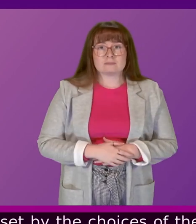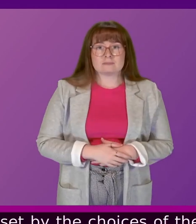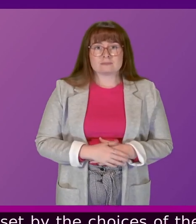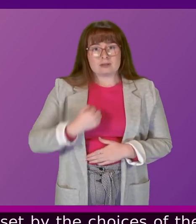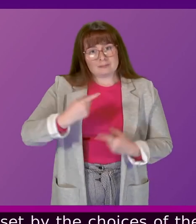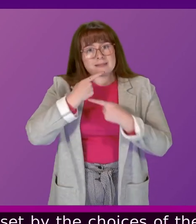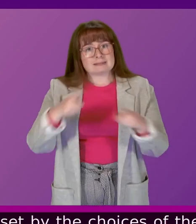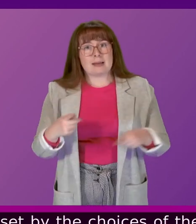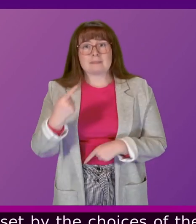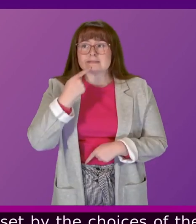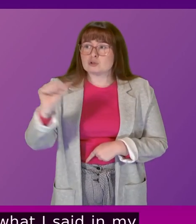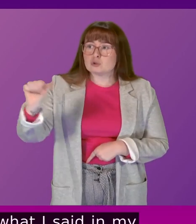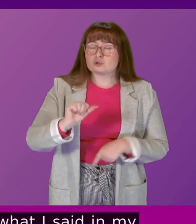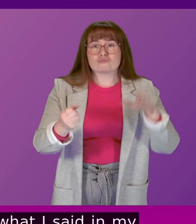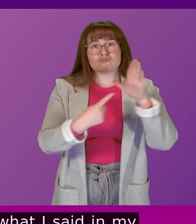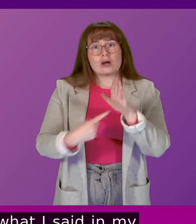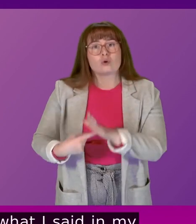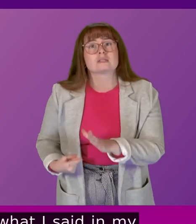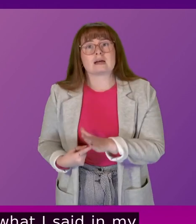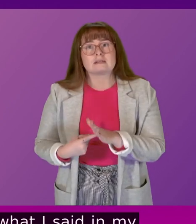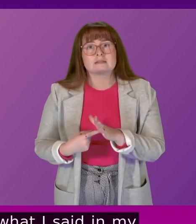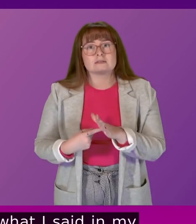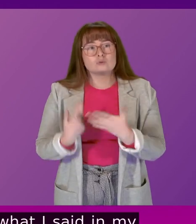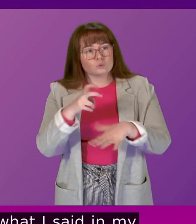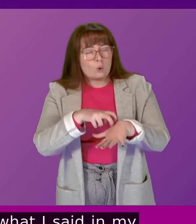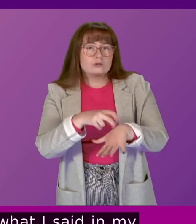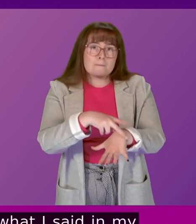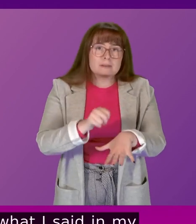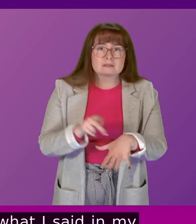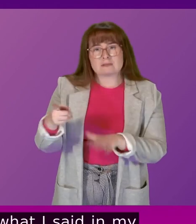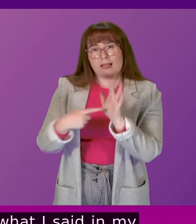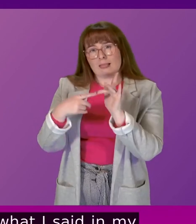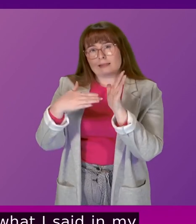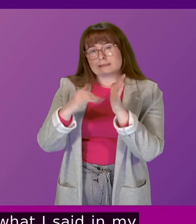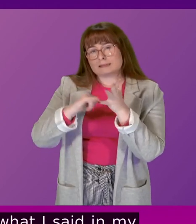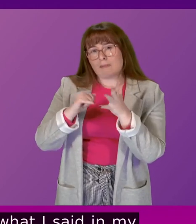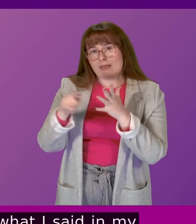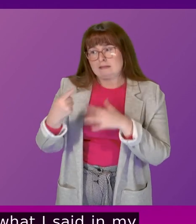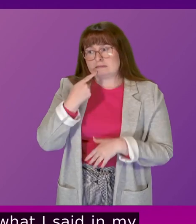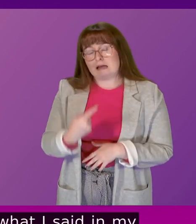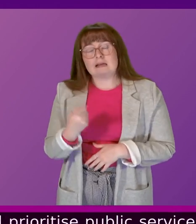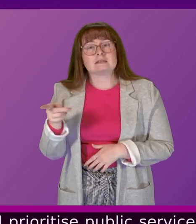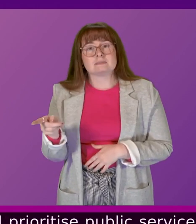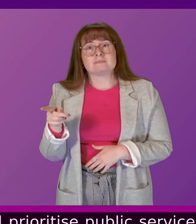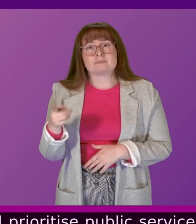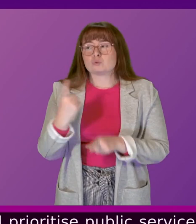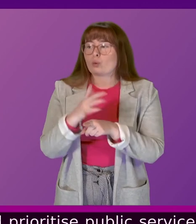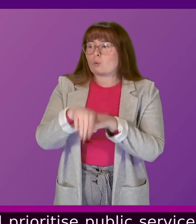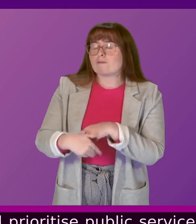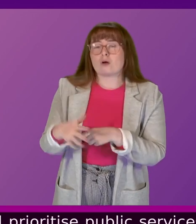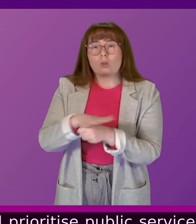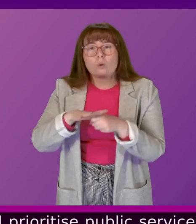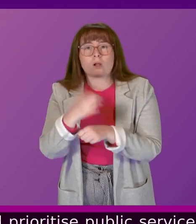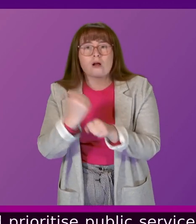that they should prioritise public services and then Liz Smith in her final remark talked about local government